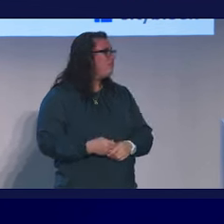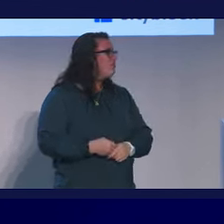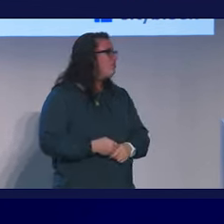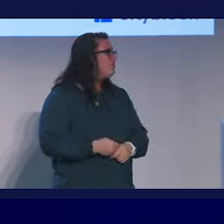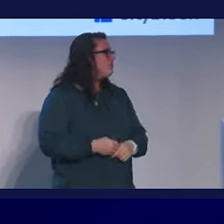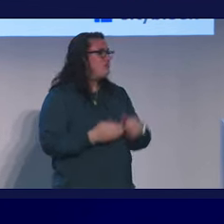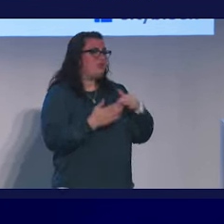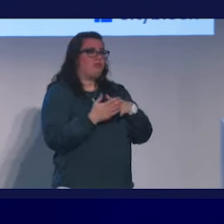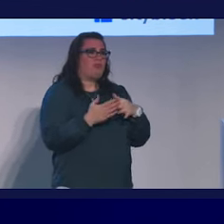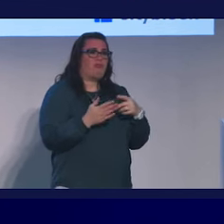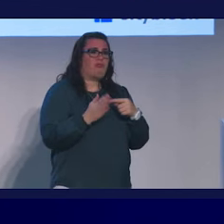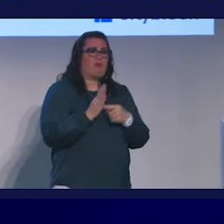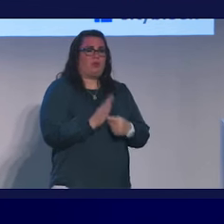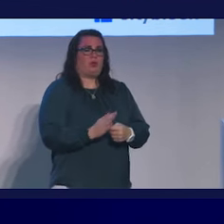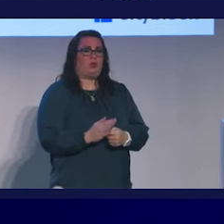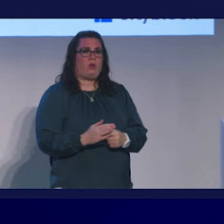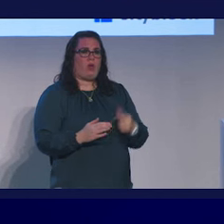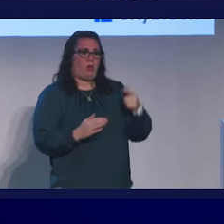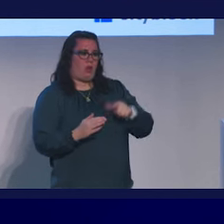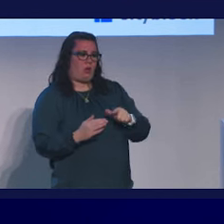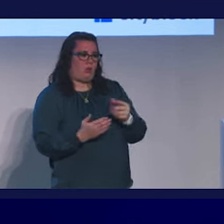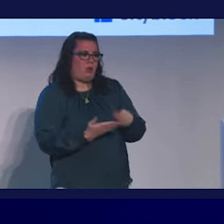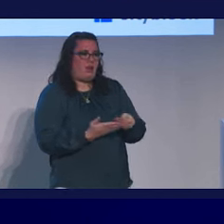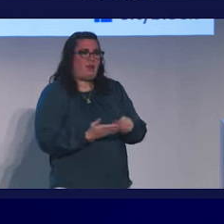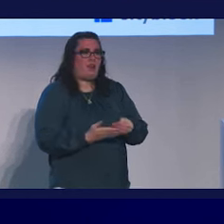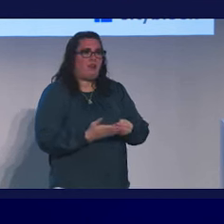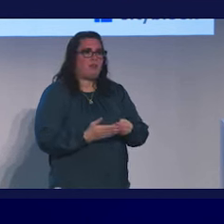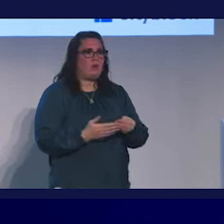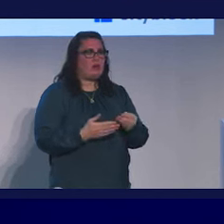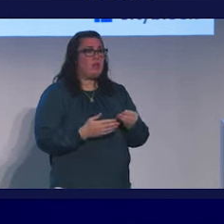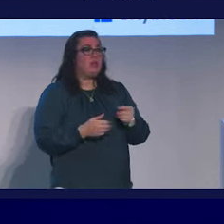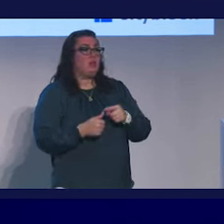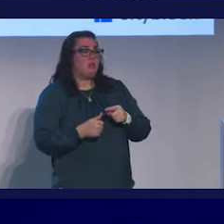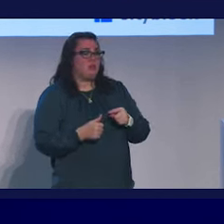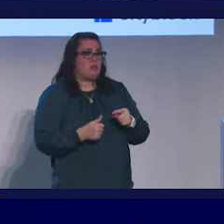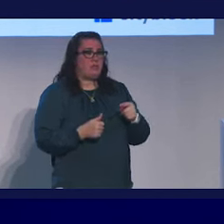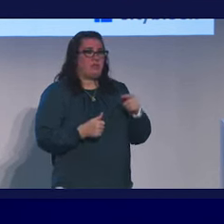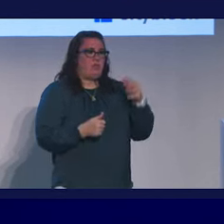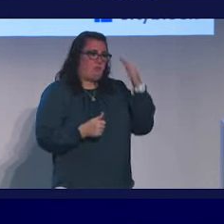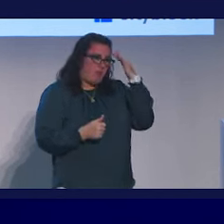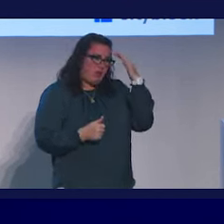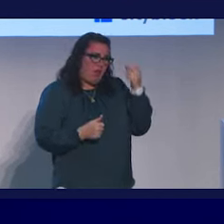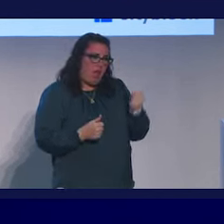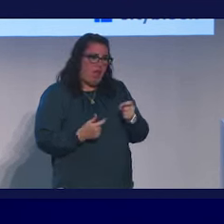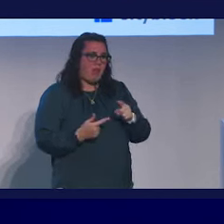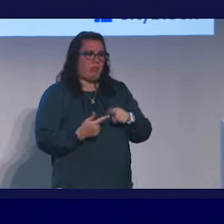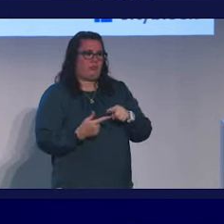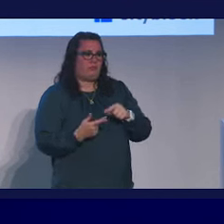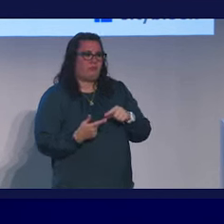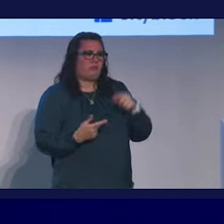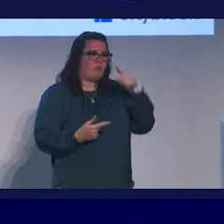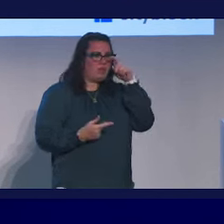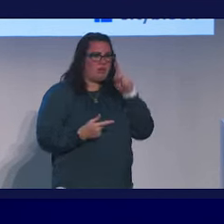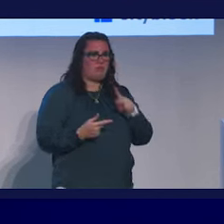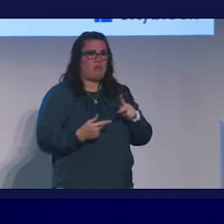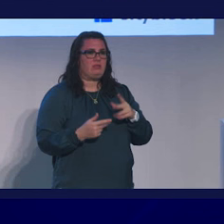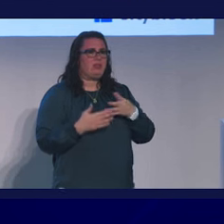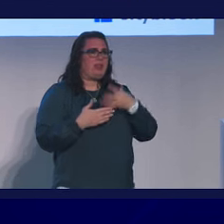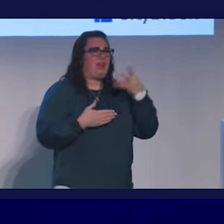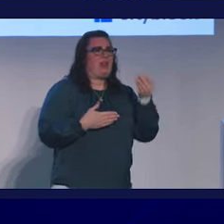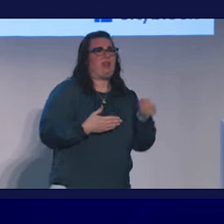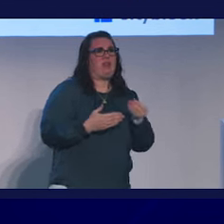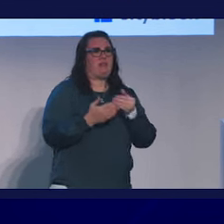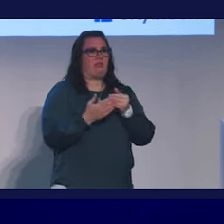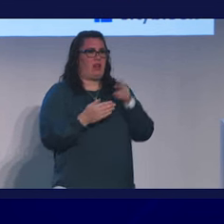Again, studies show lower-income folks, people of color, people with mental health challenges, five times more likely to leave the hospital against medical